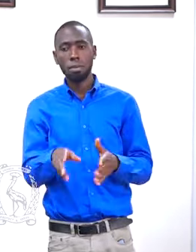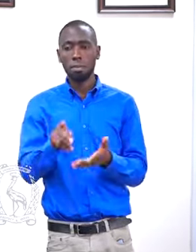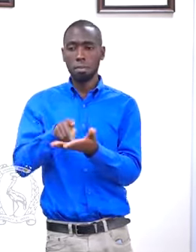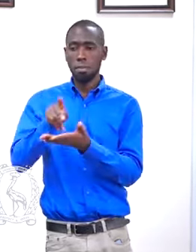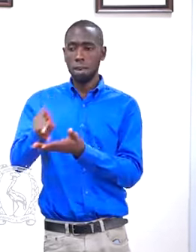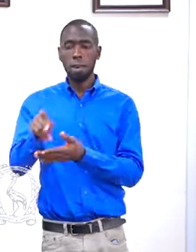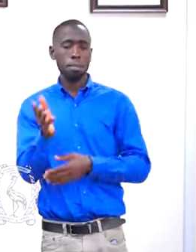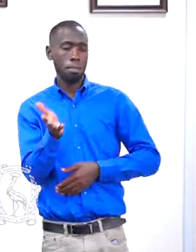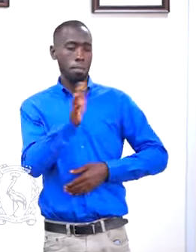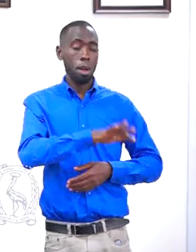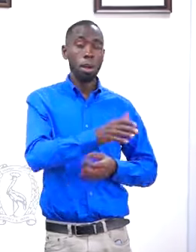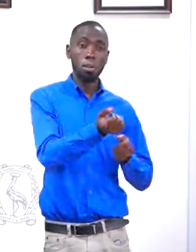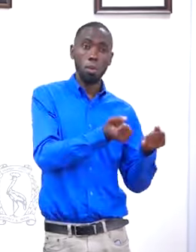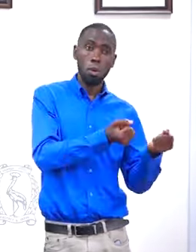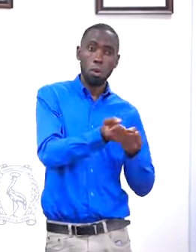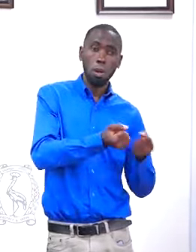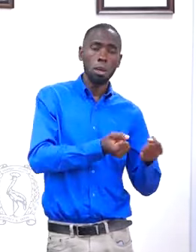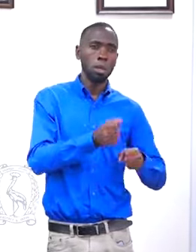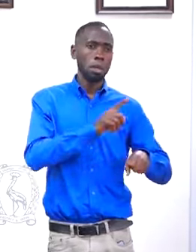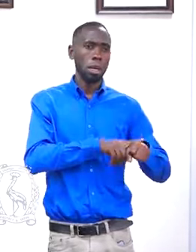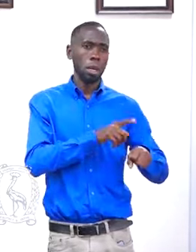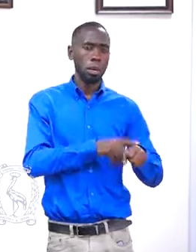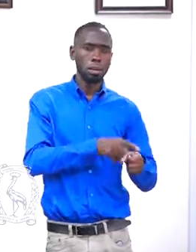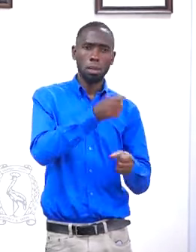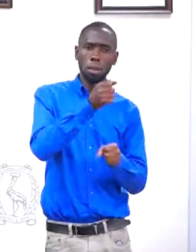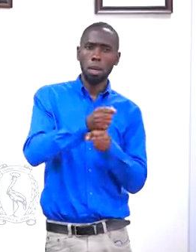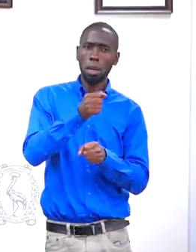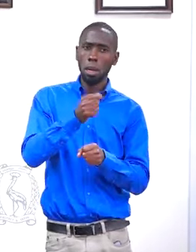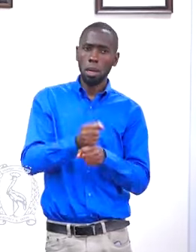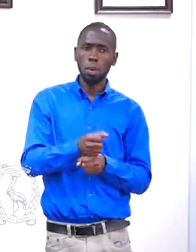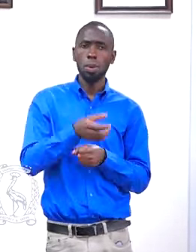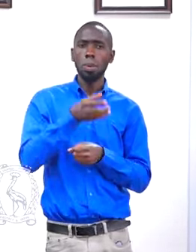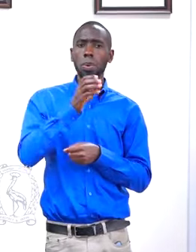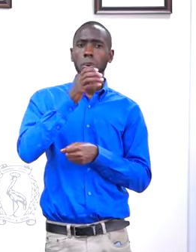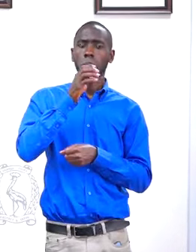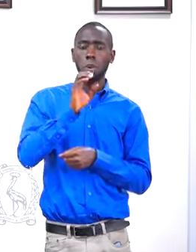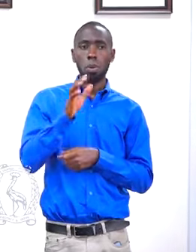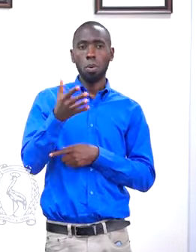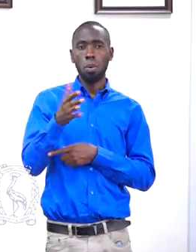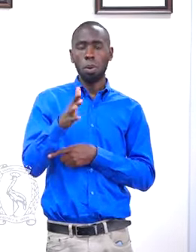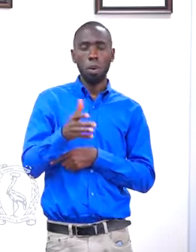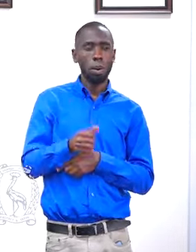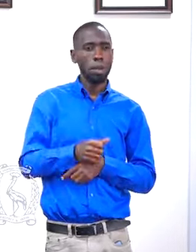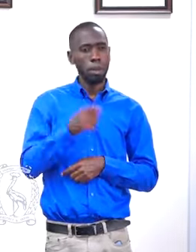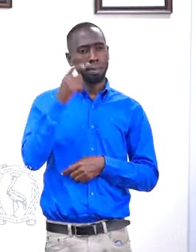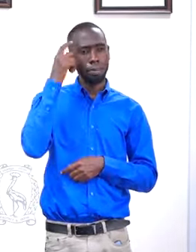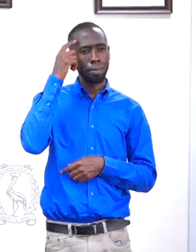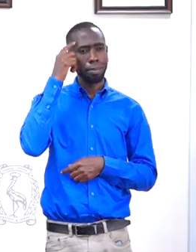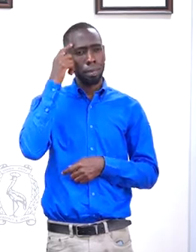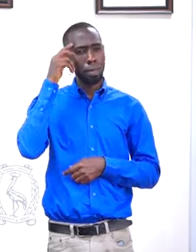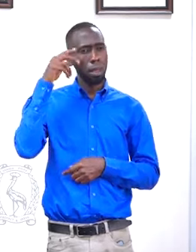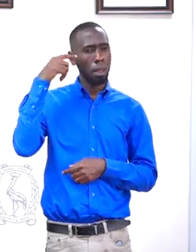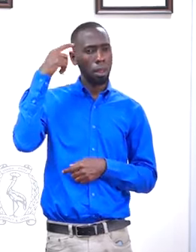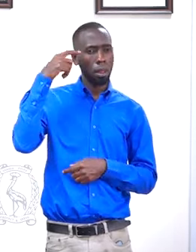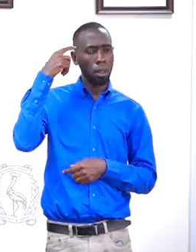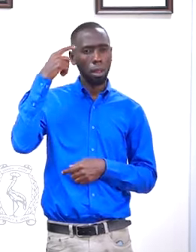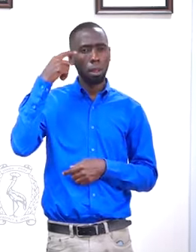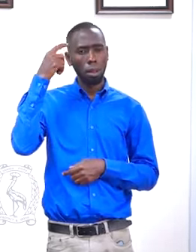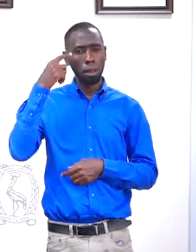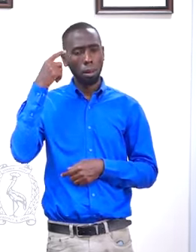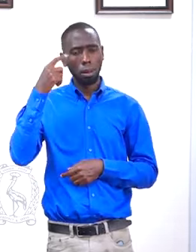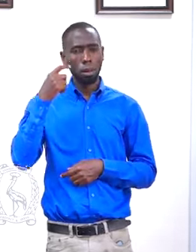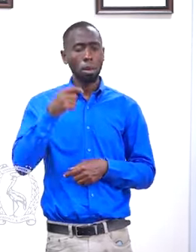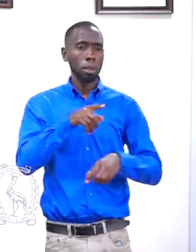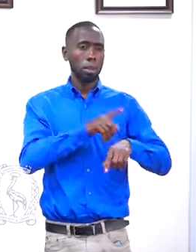So, but as she took the water, she, eh, lost, eh, she fell unconscious. And by